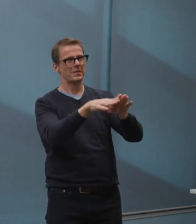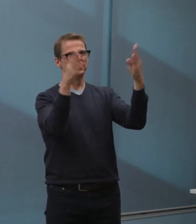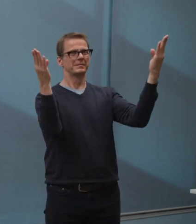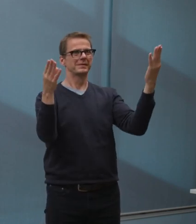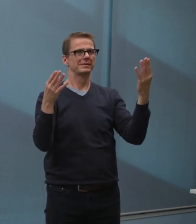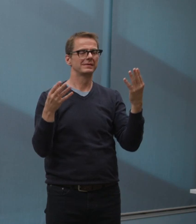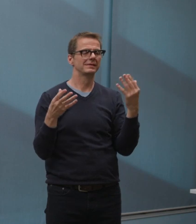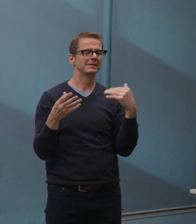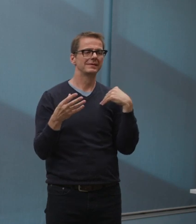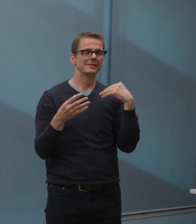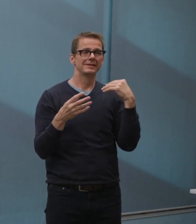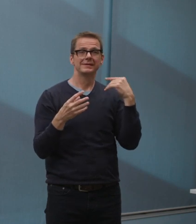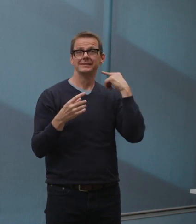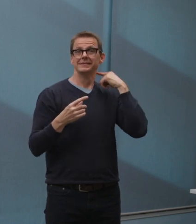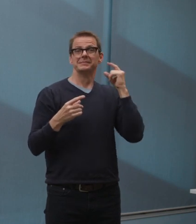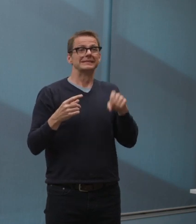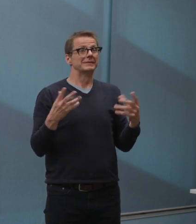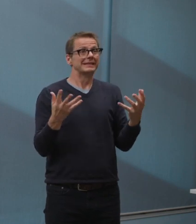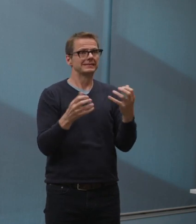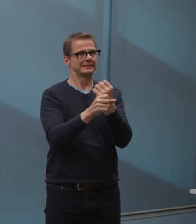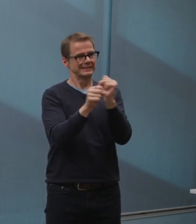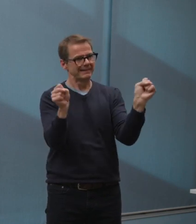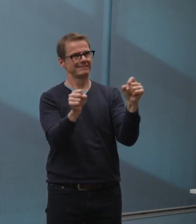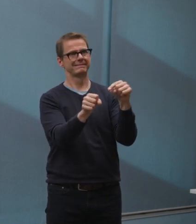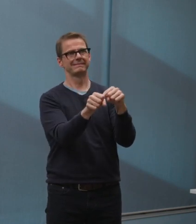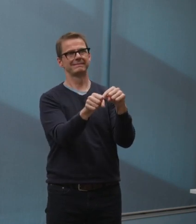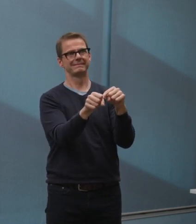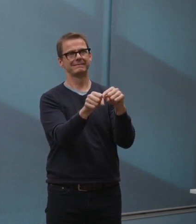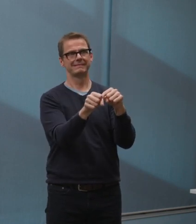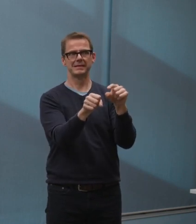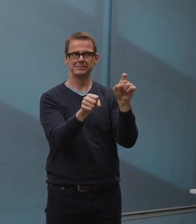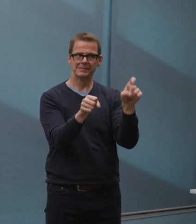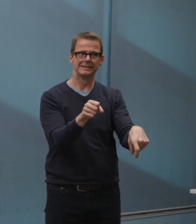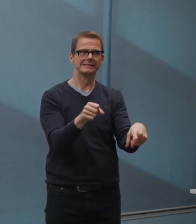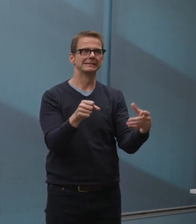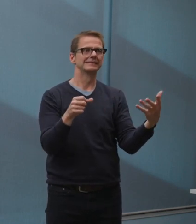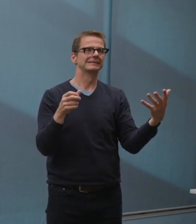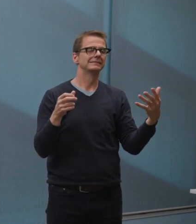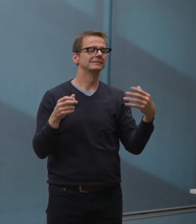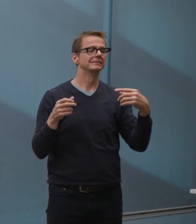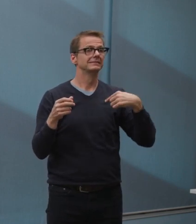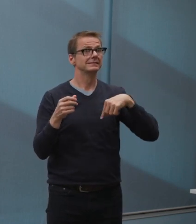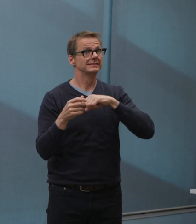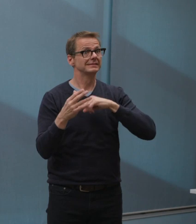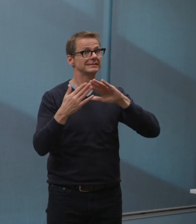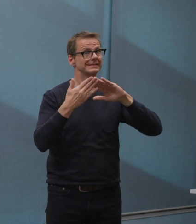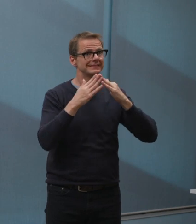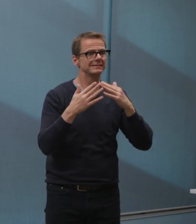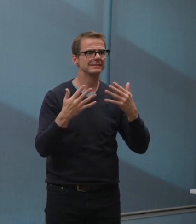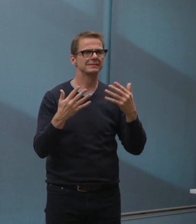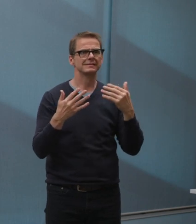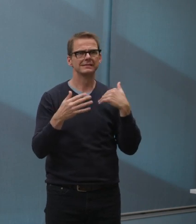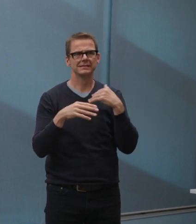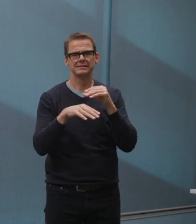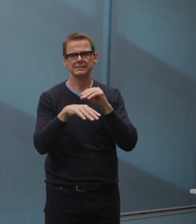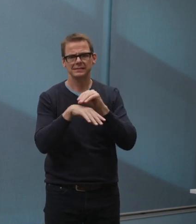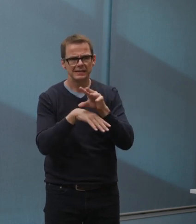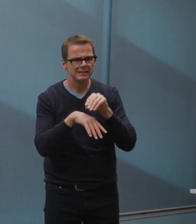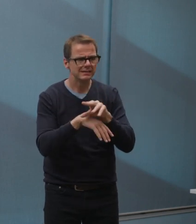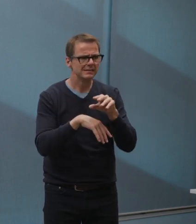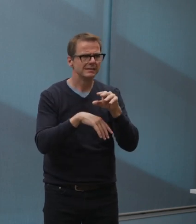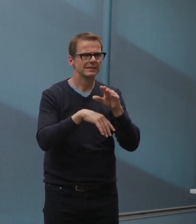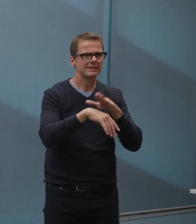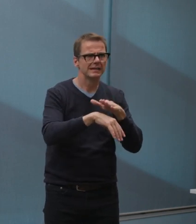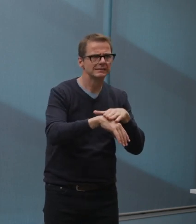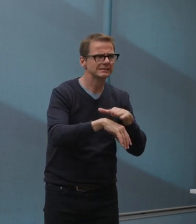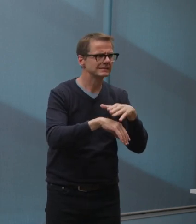be able to be in a position to give that advice to businesses and enforce first educate and